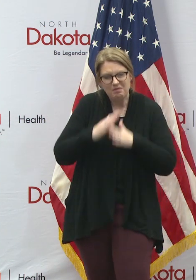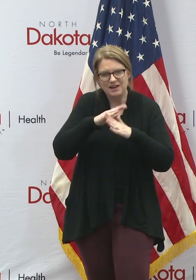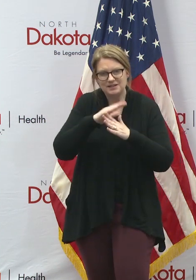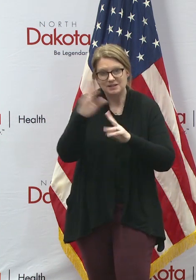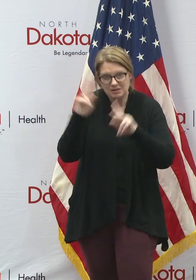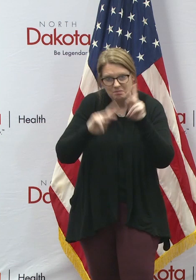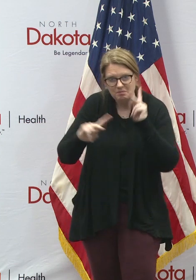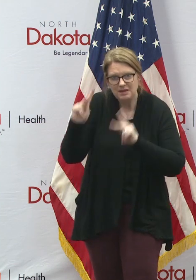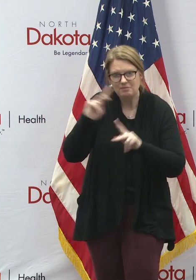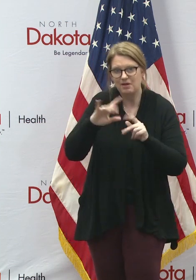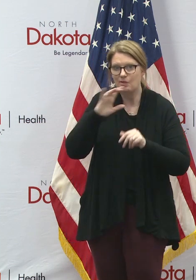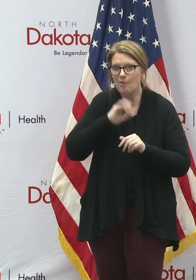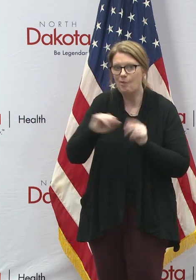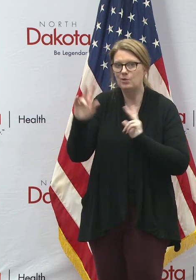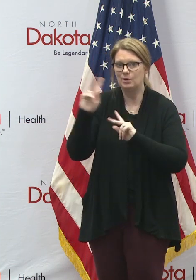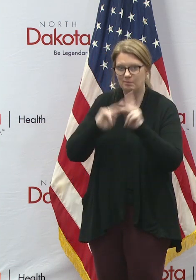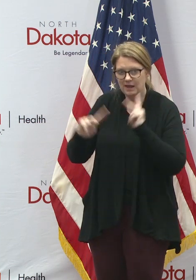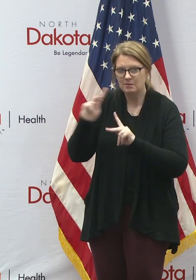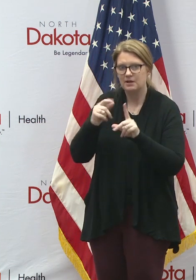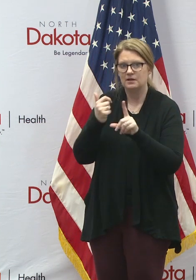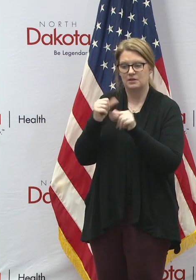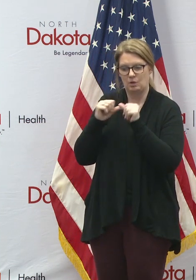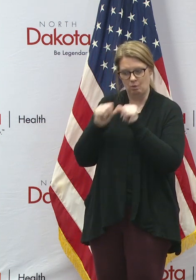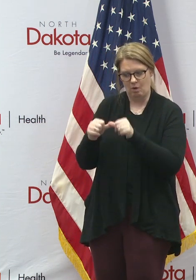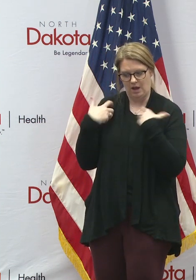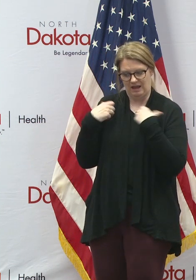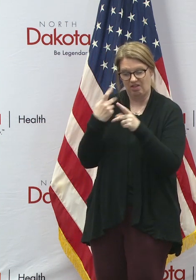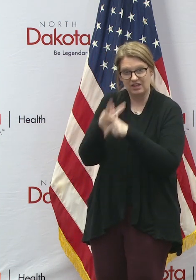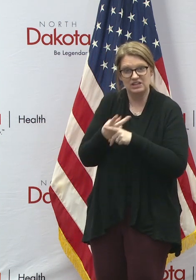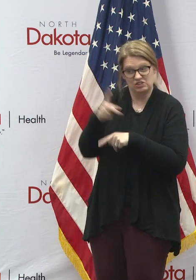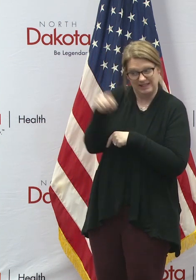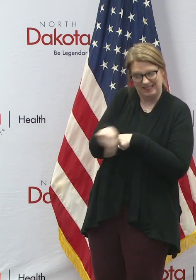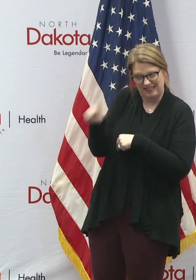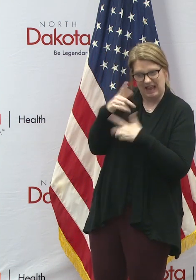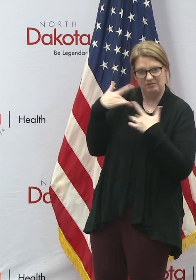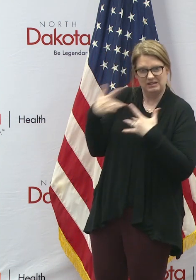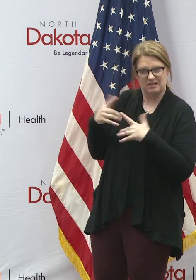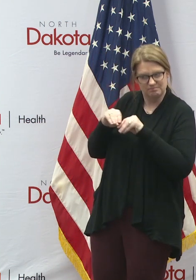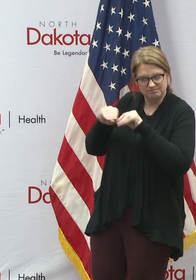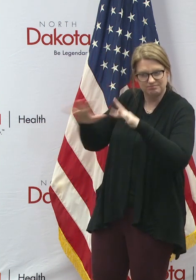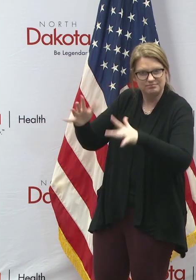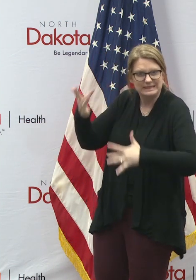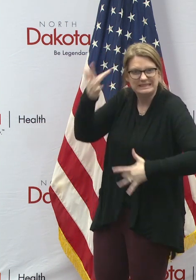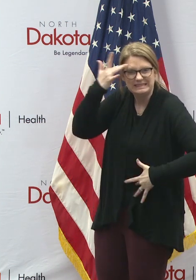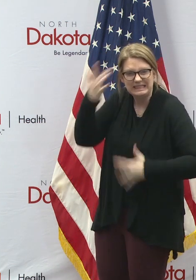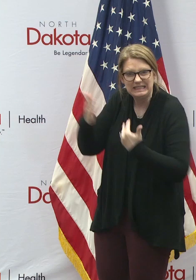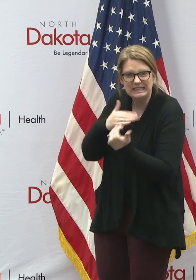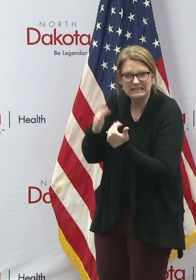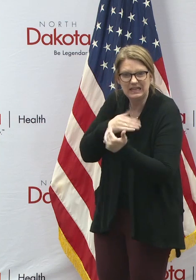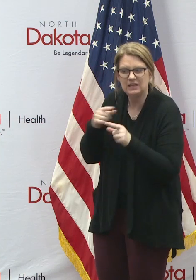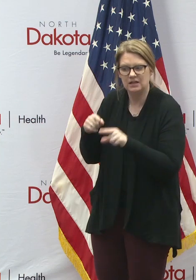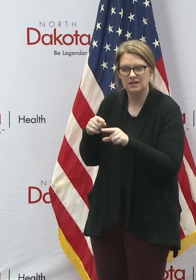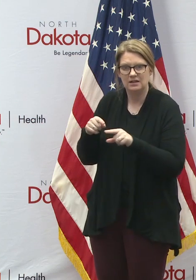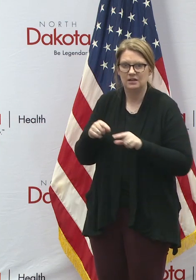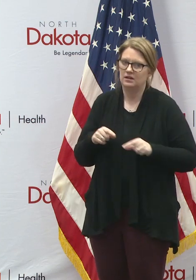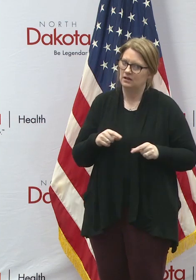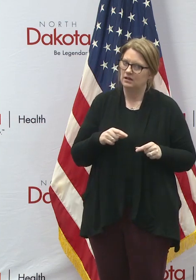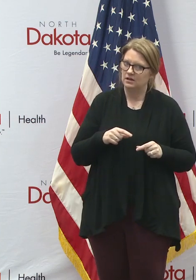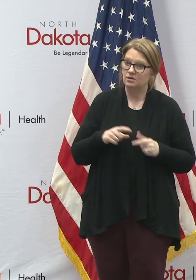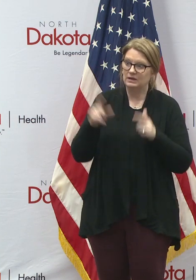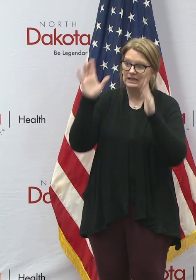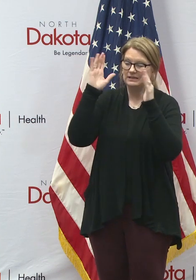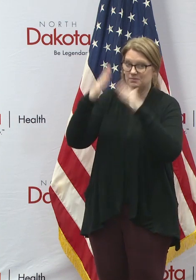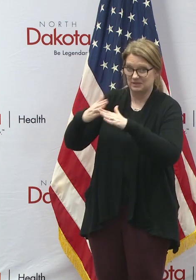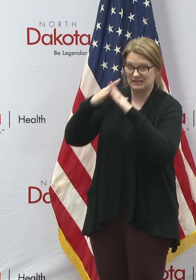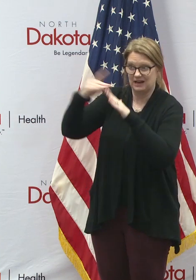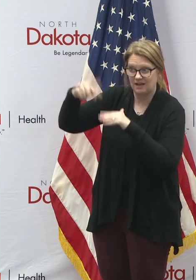our elderly and those with chronic health conditions, we can't lose focus on the future of our state, our children and the